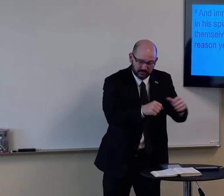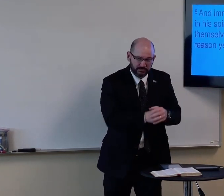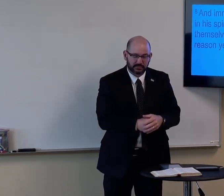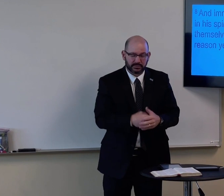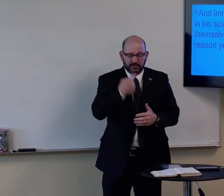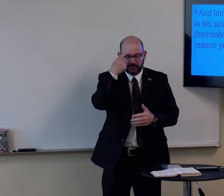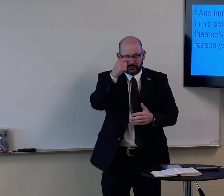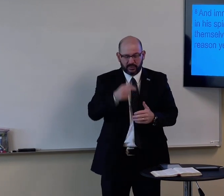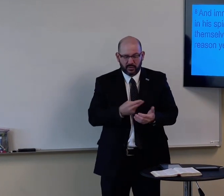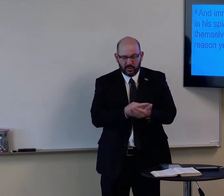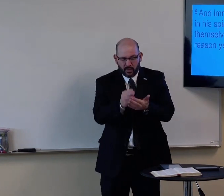salvation,